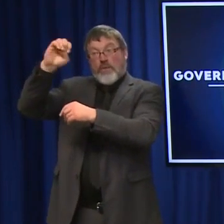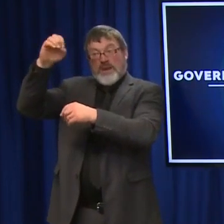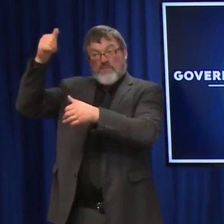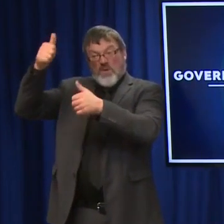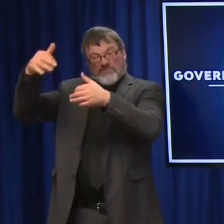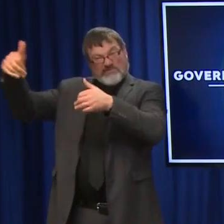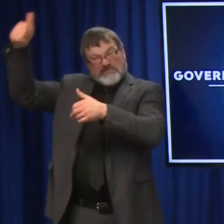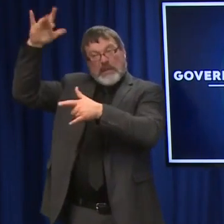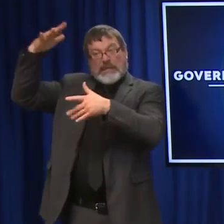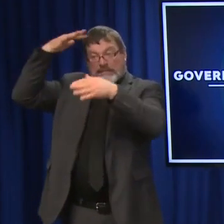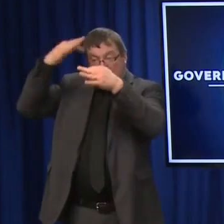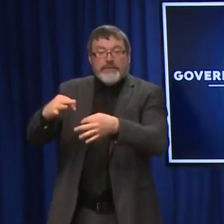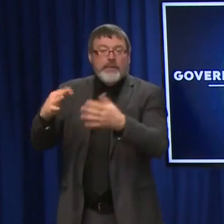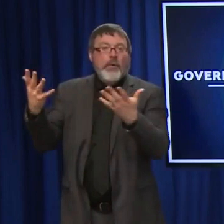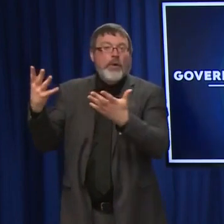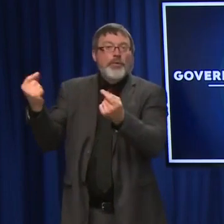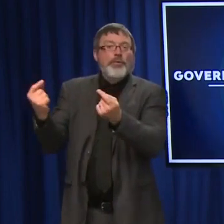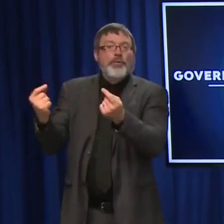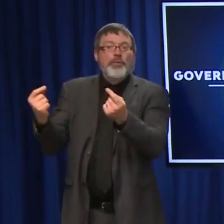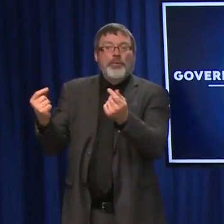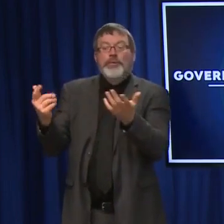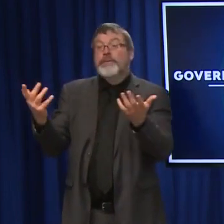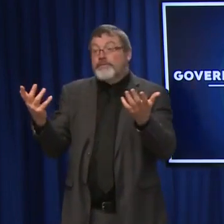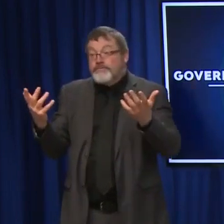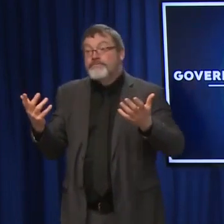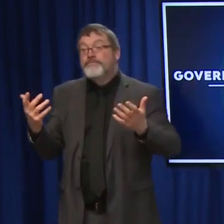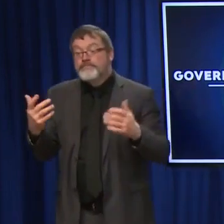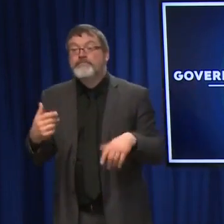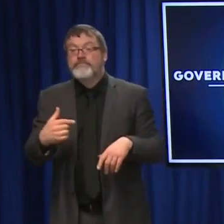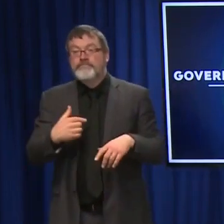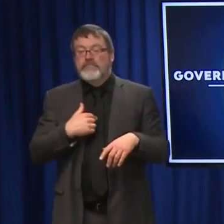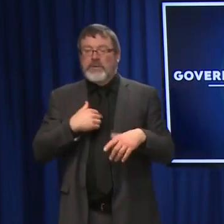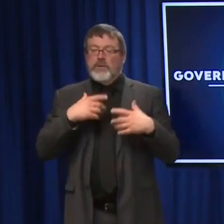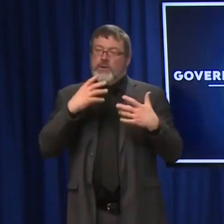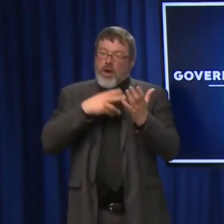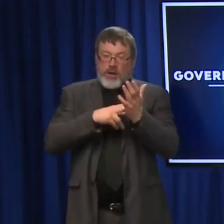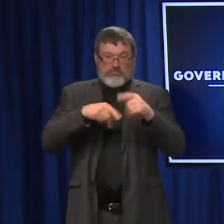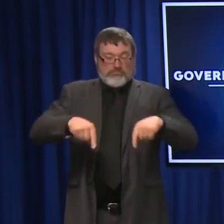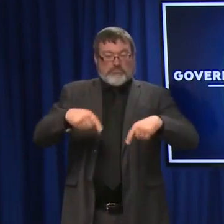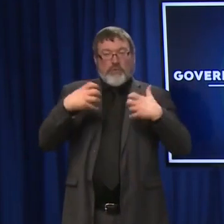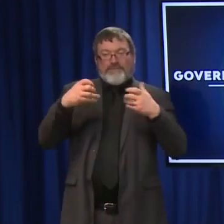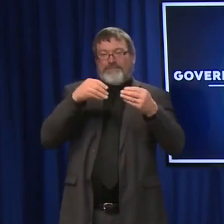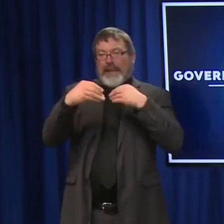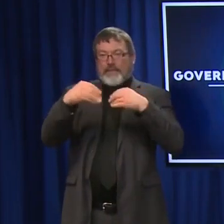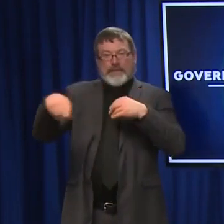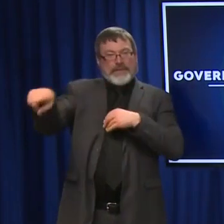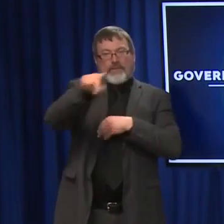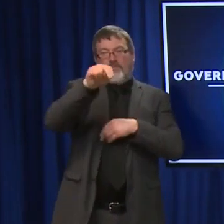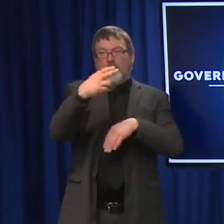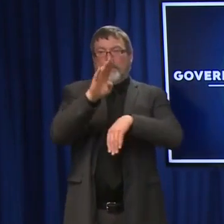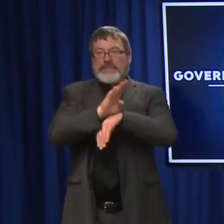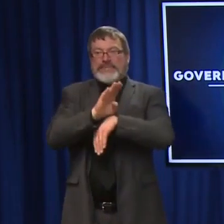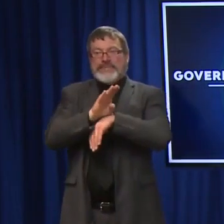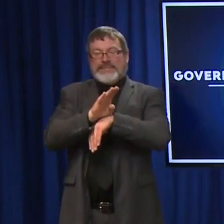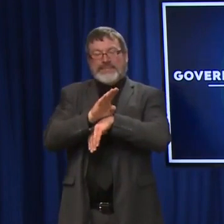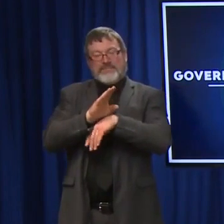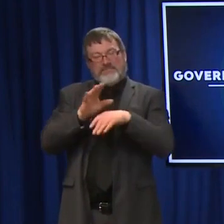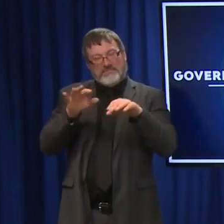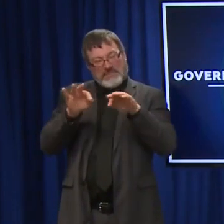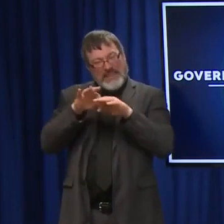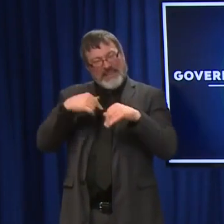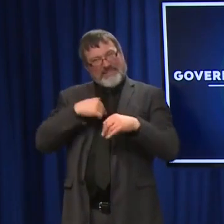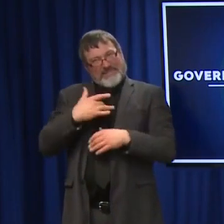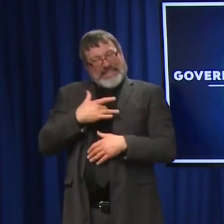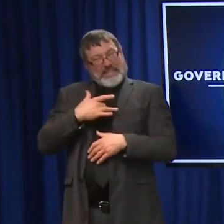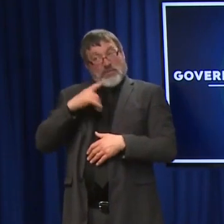one of those things where, I mean, I want the flexibility. As you know, I don't believe in government-driven mandates on vaccines, but clarity and